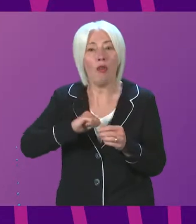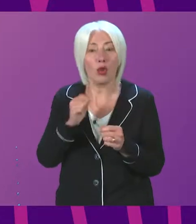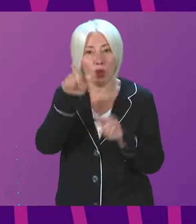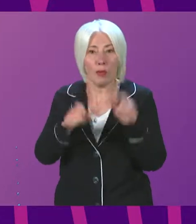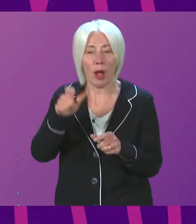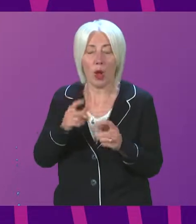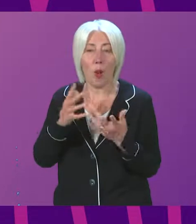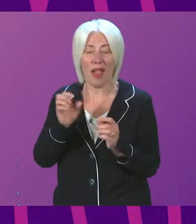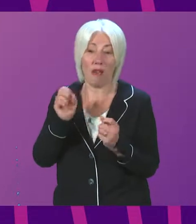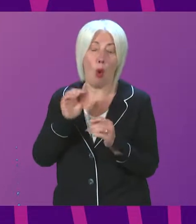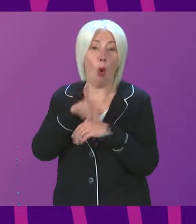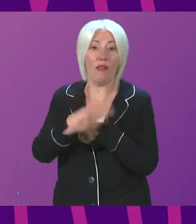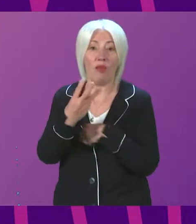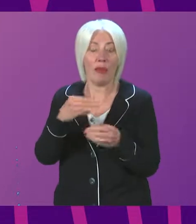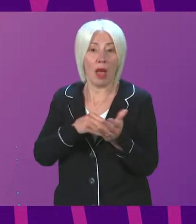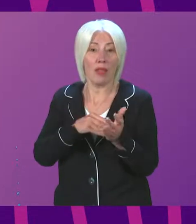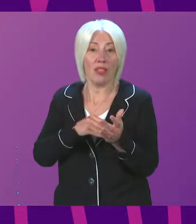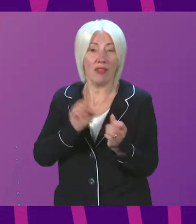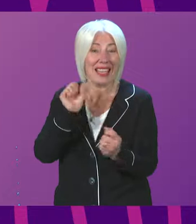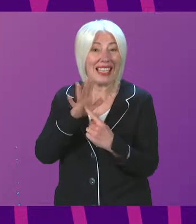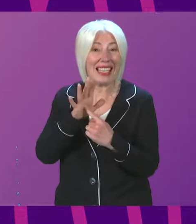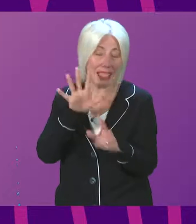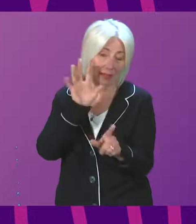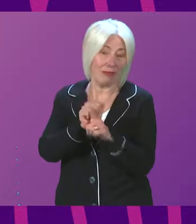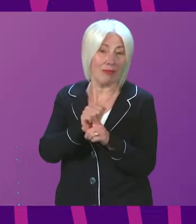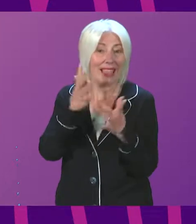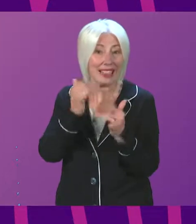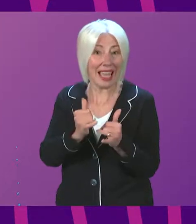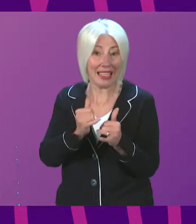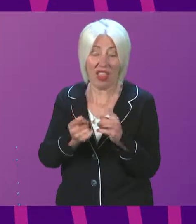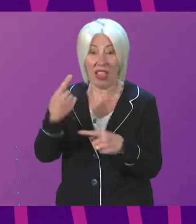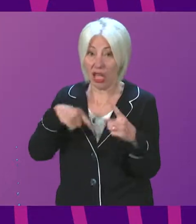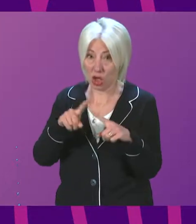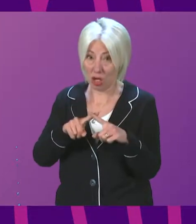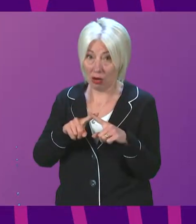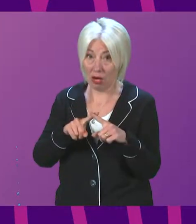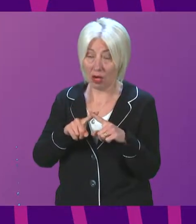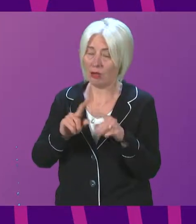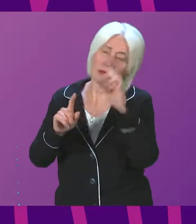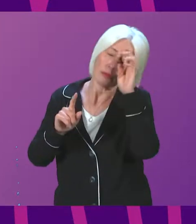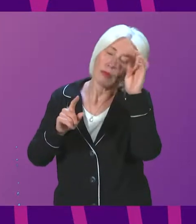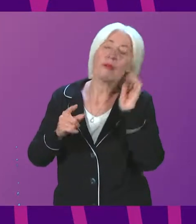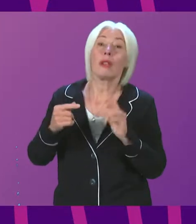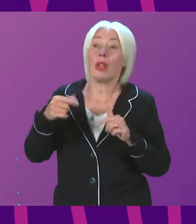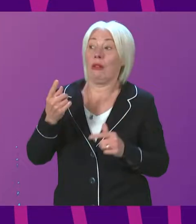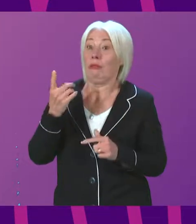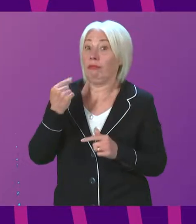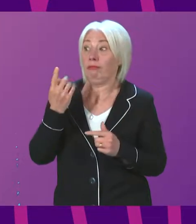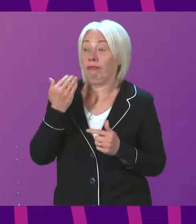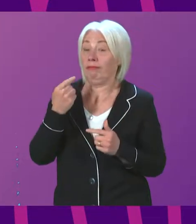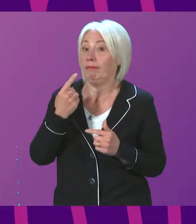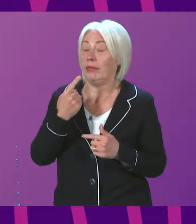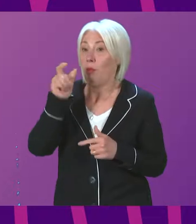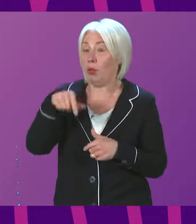tests compared to last year. This morning, President of the Royal College of Radiology, Jeanette Dixon, said for